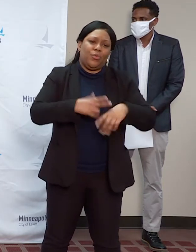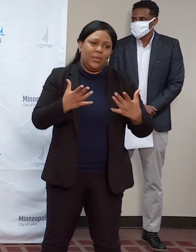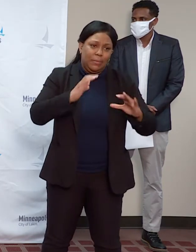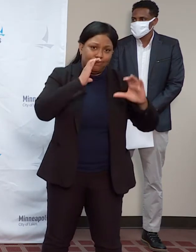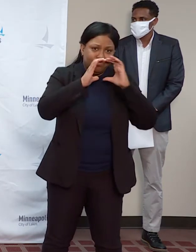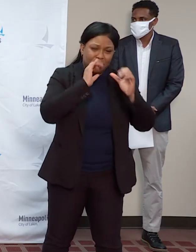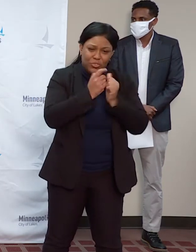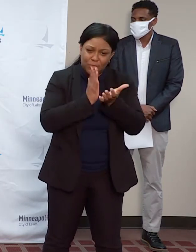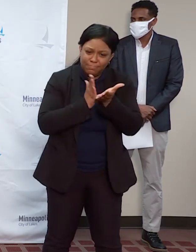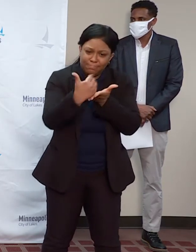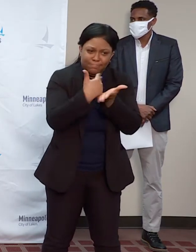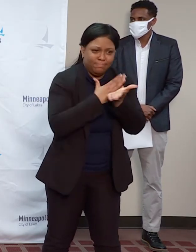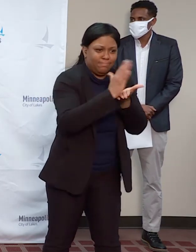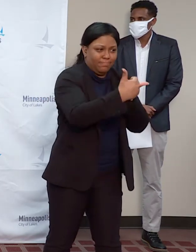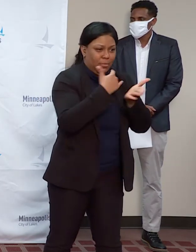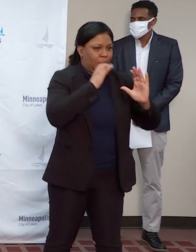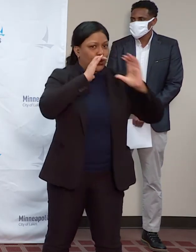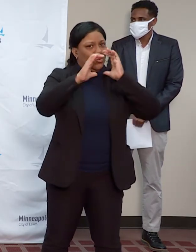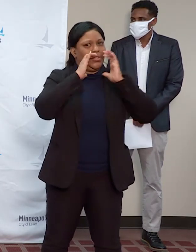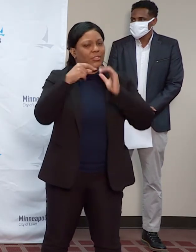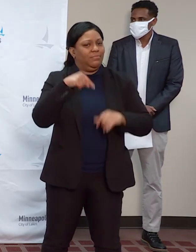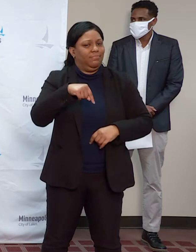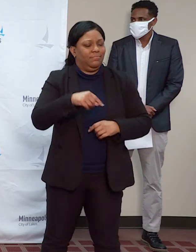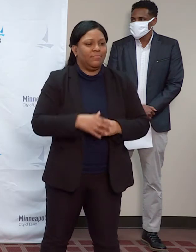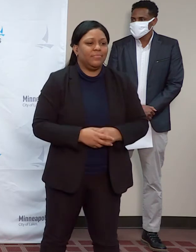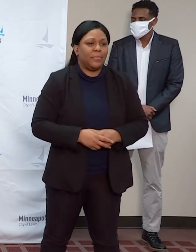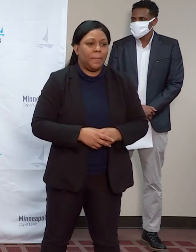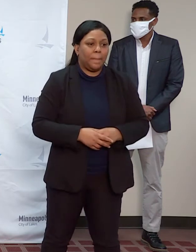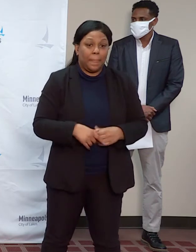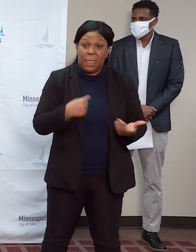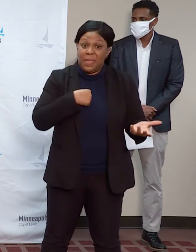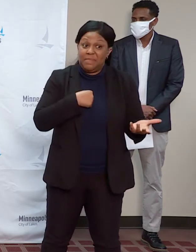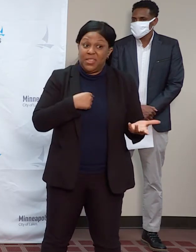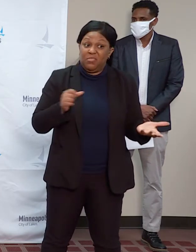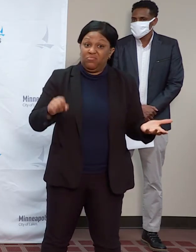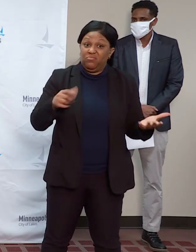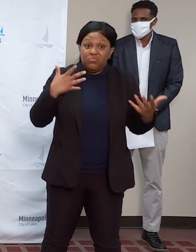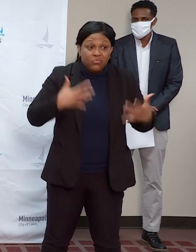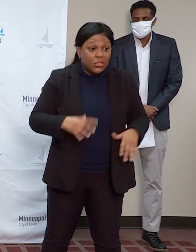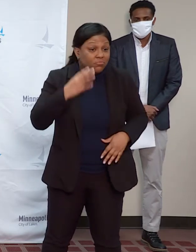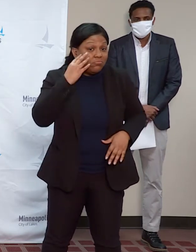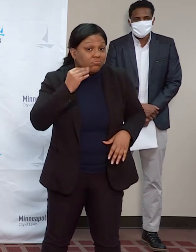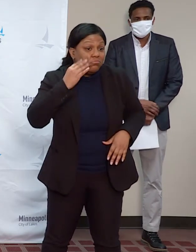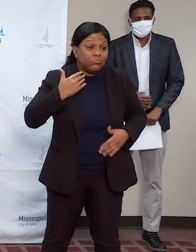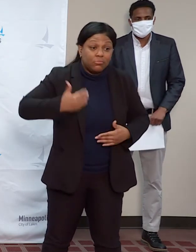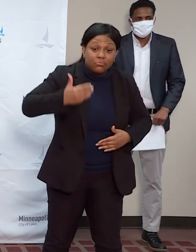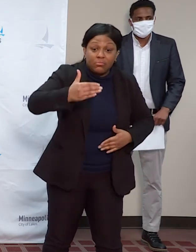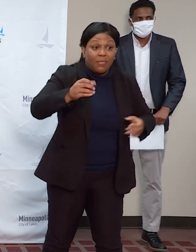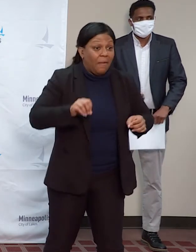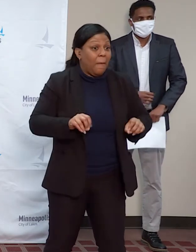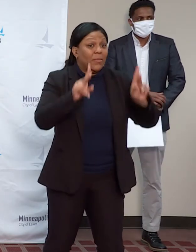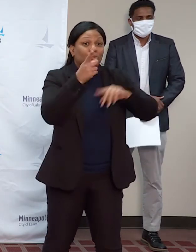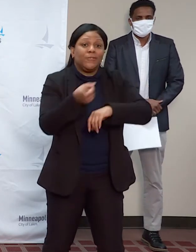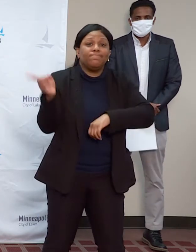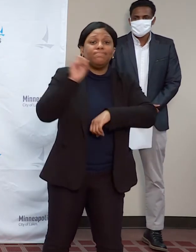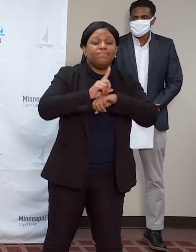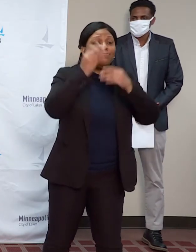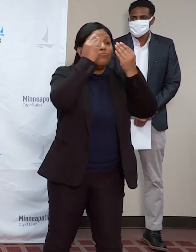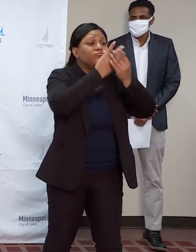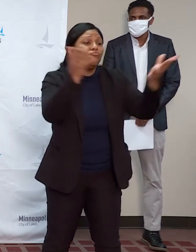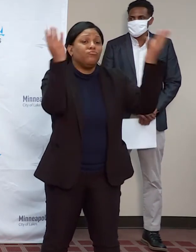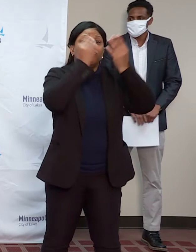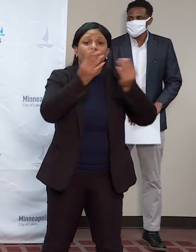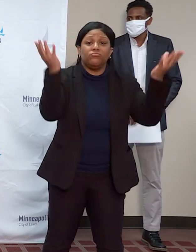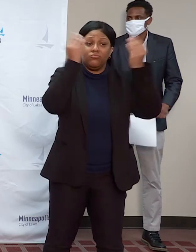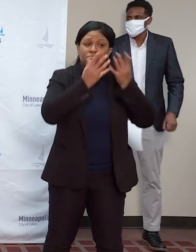I've had the time to do that. While I'm standing before you this afternoon, I will tell you that I've been in conversations